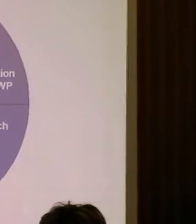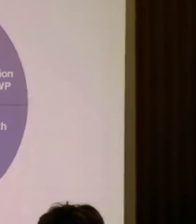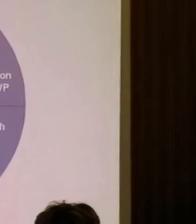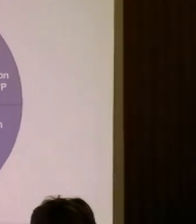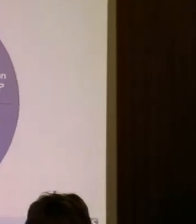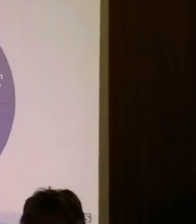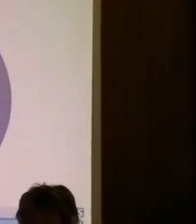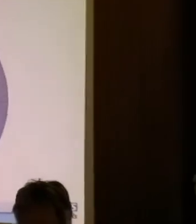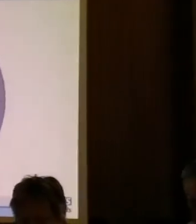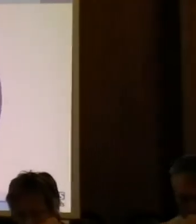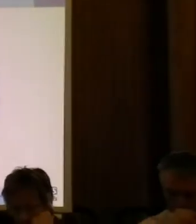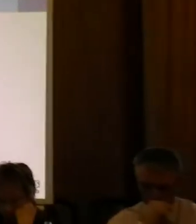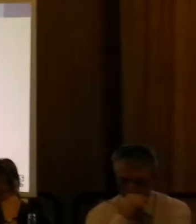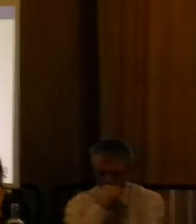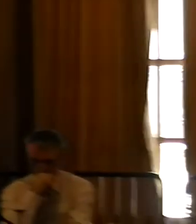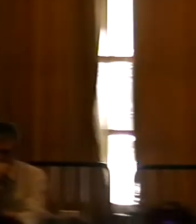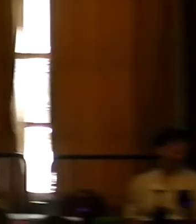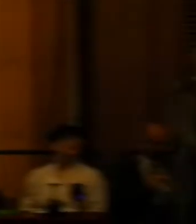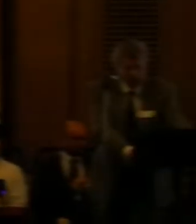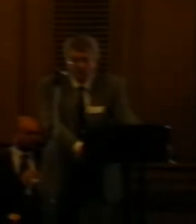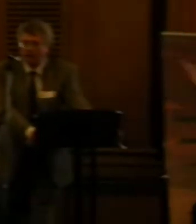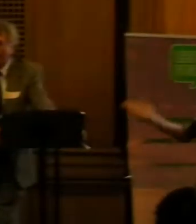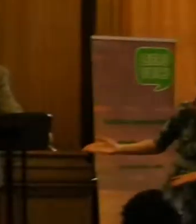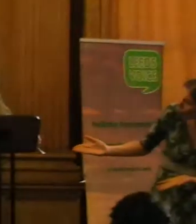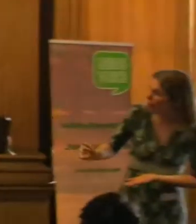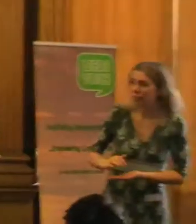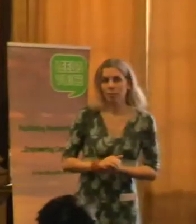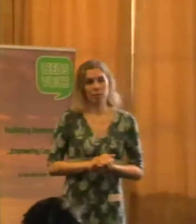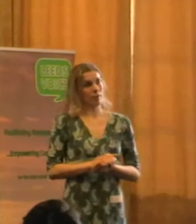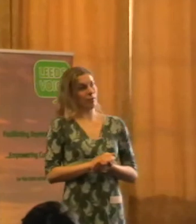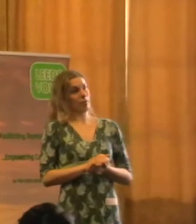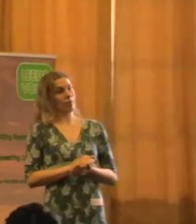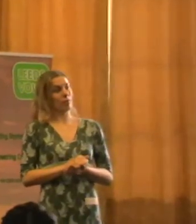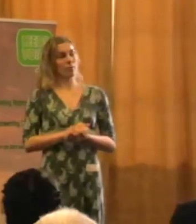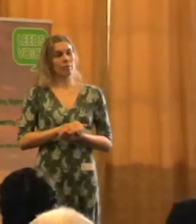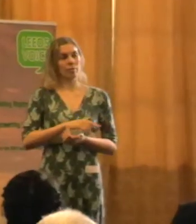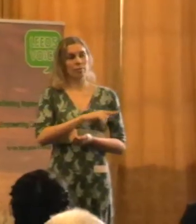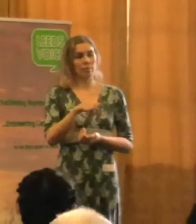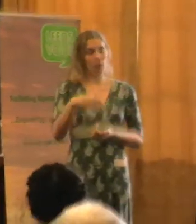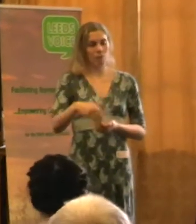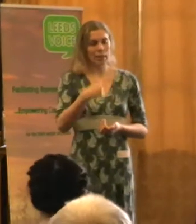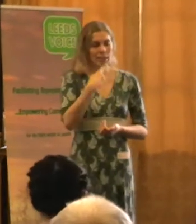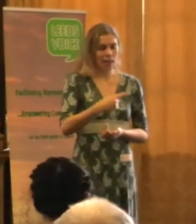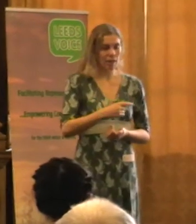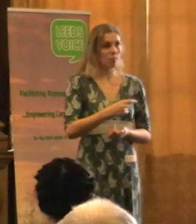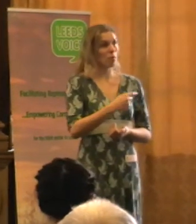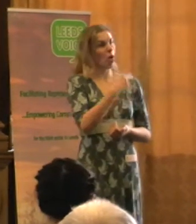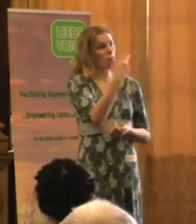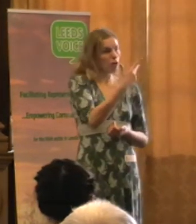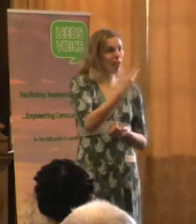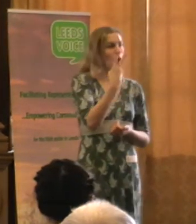and clearly the sector has got to play its part amongst that. So, we've heard about that there will be three-struck-four